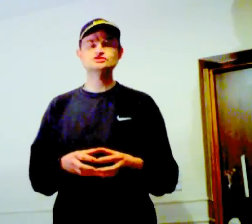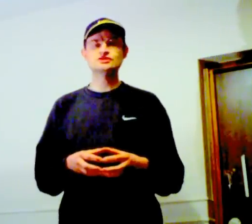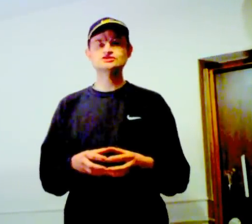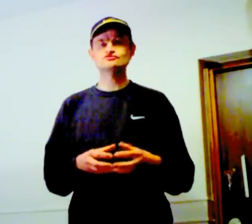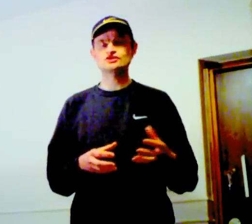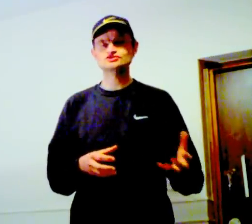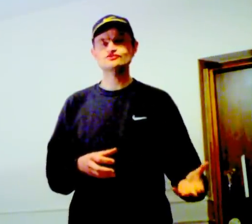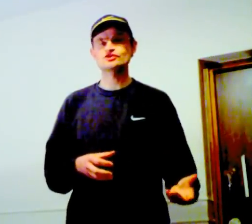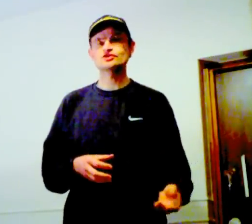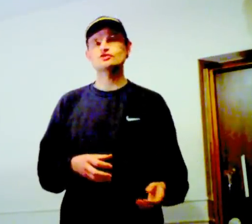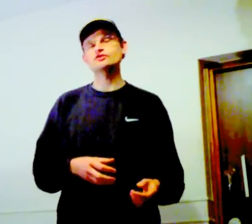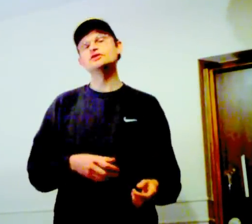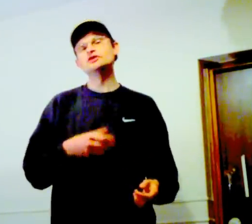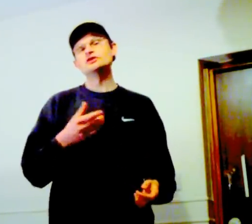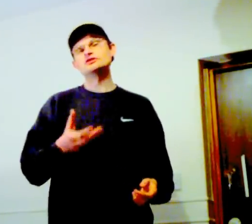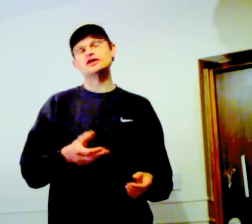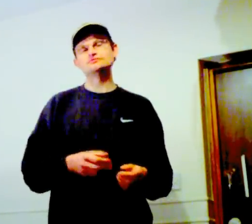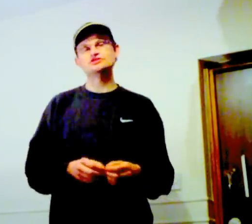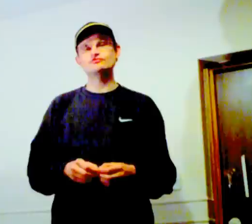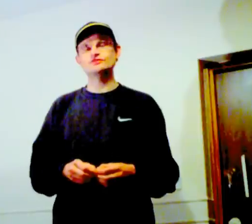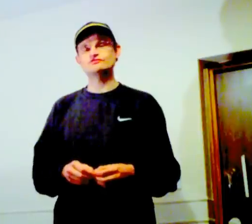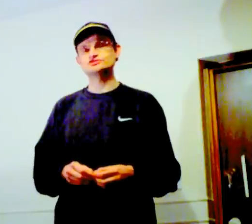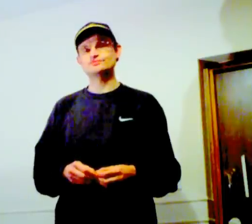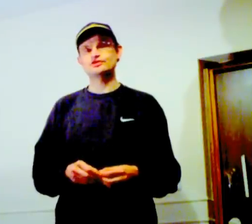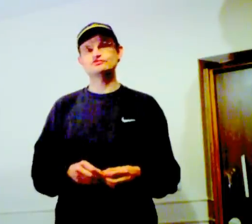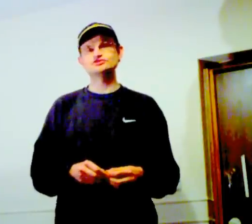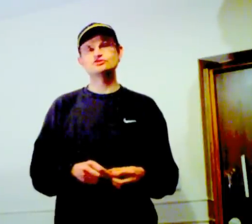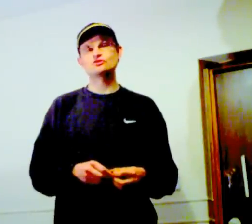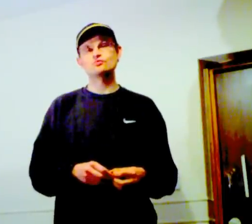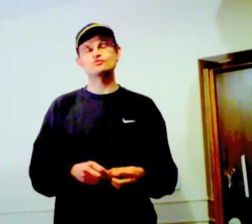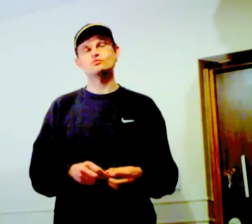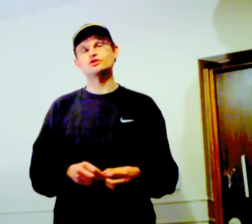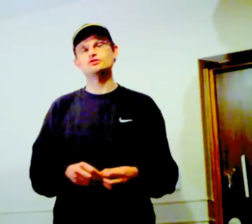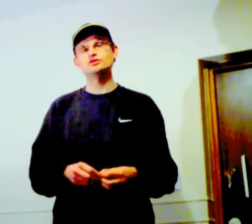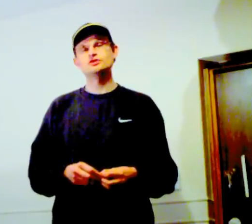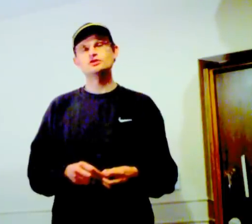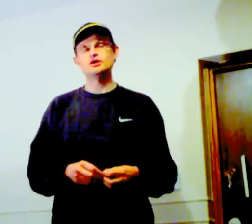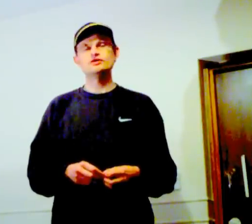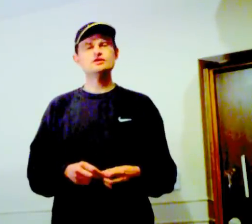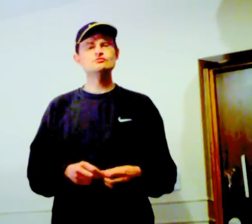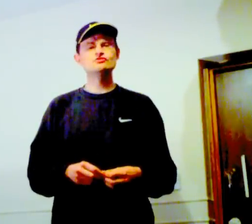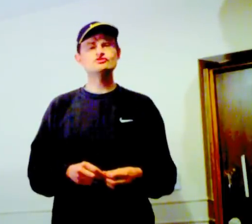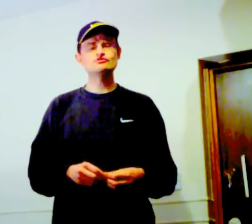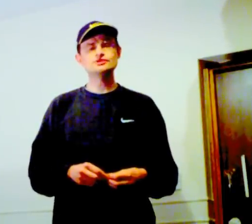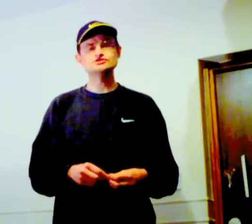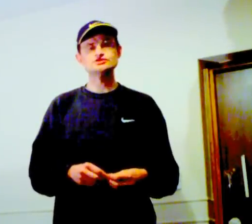education relatively early on, and gave himself a bit of experience in the corporate world, and then moved into business.